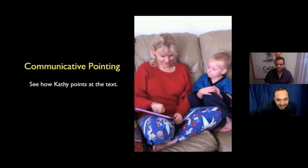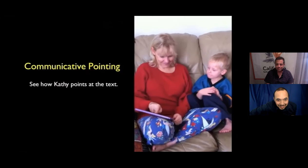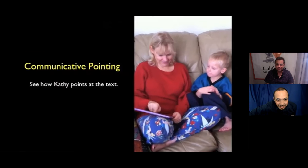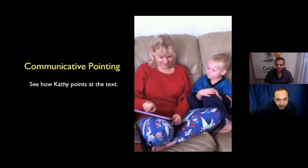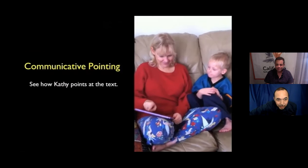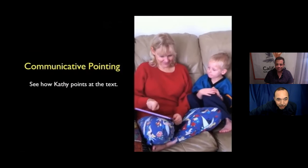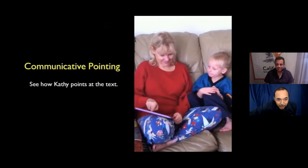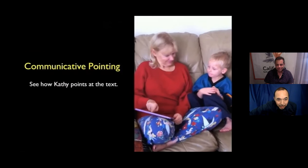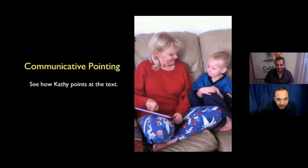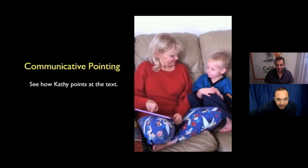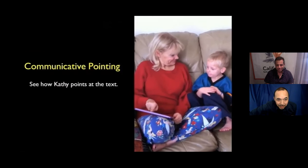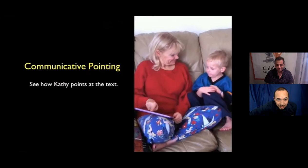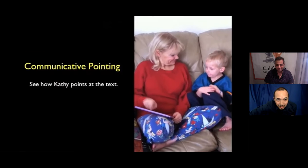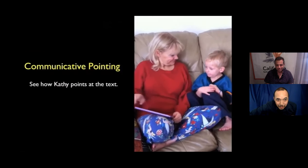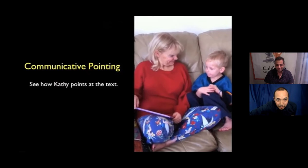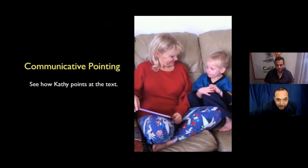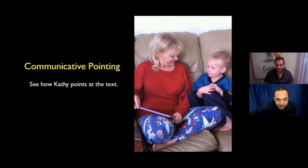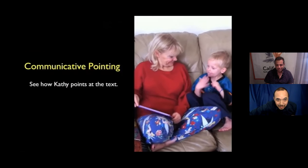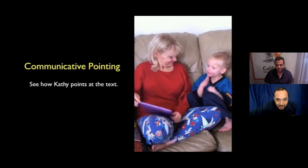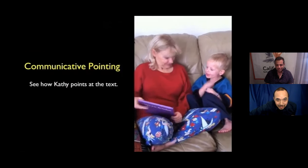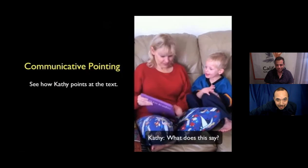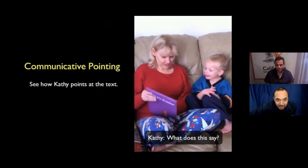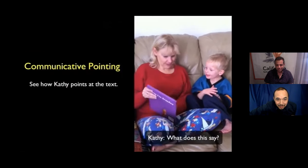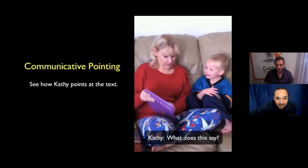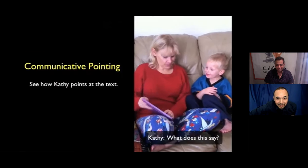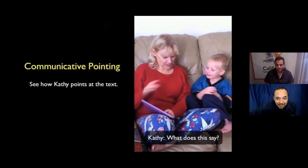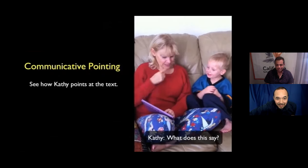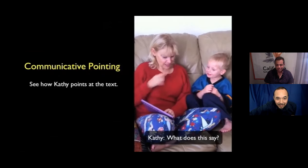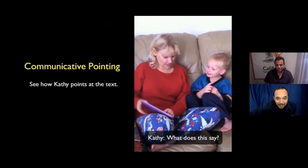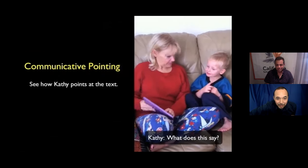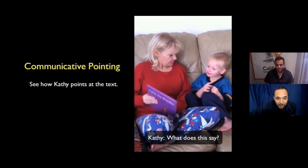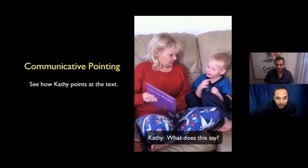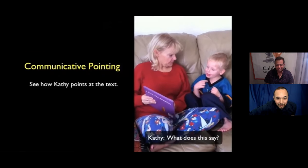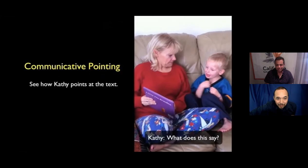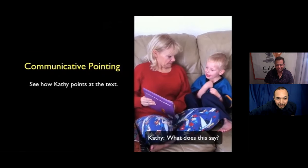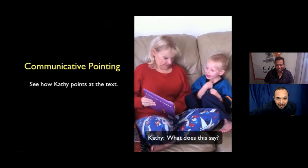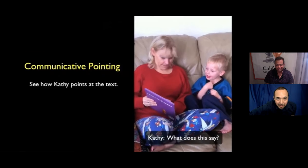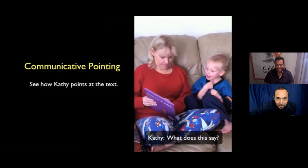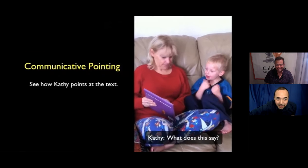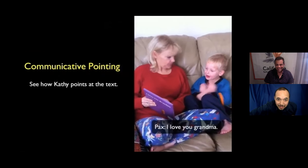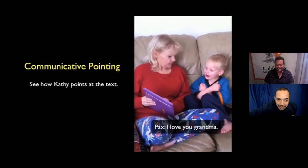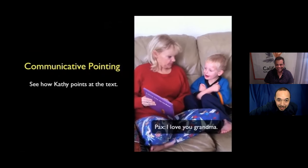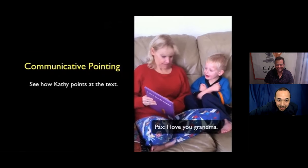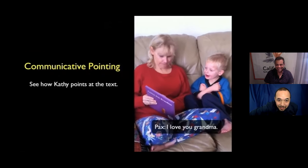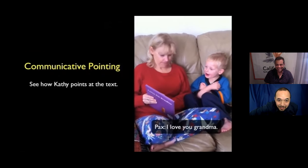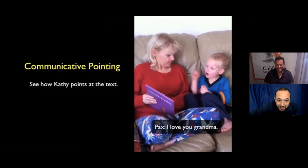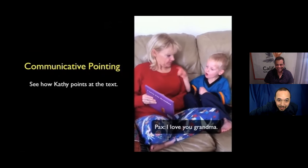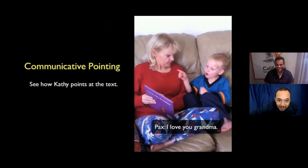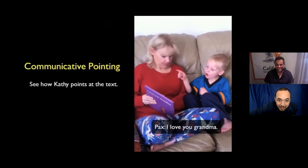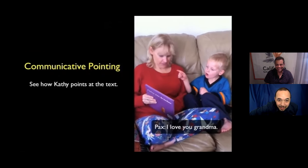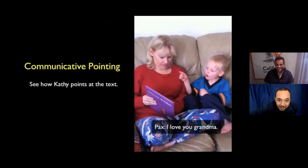It says, I love you, Grandma. And you see how she points to the text? And he signs Grandma. And she says, what does this say?